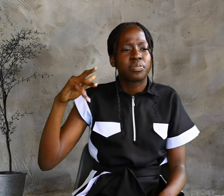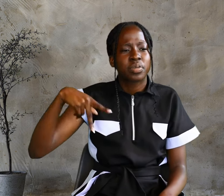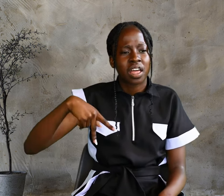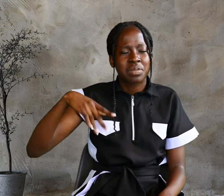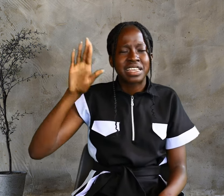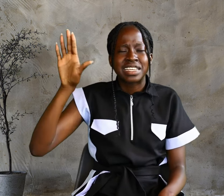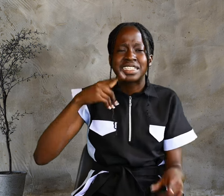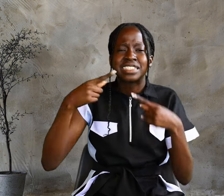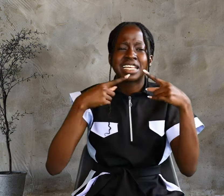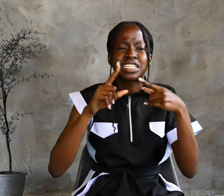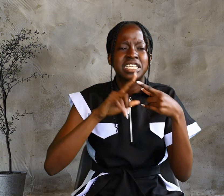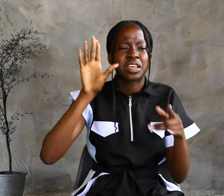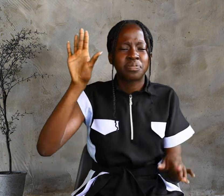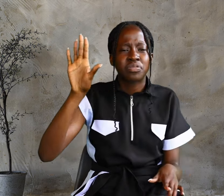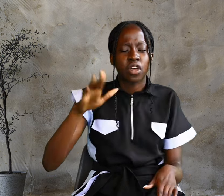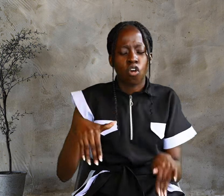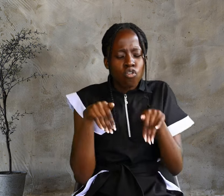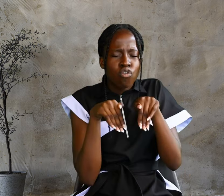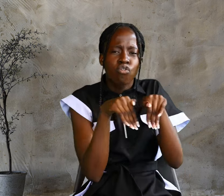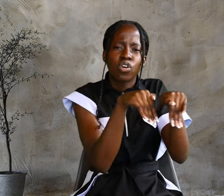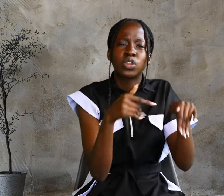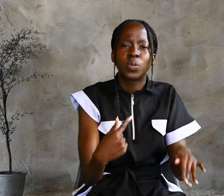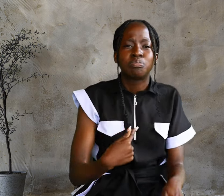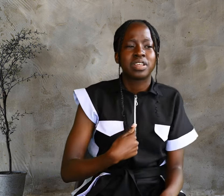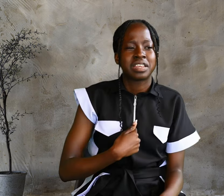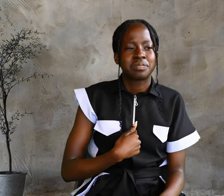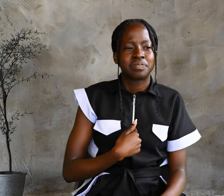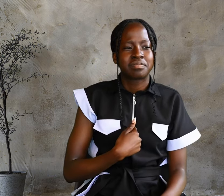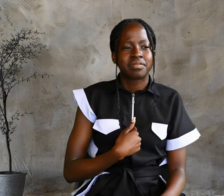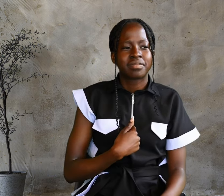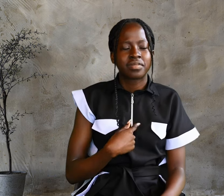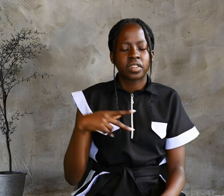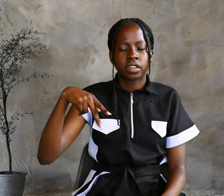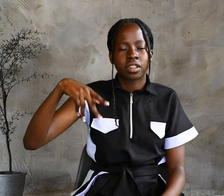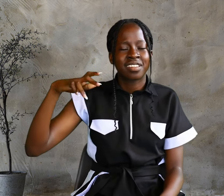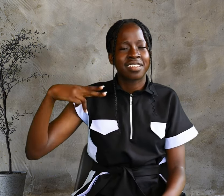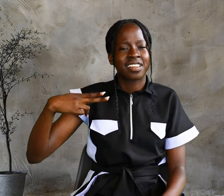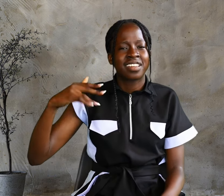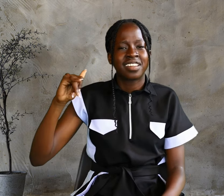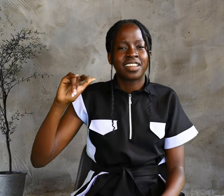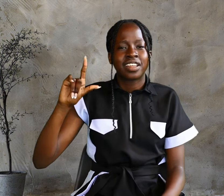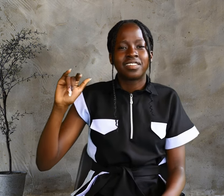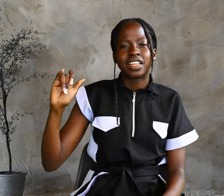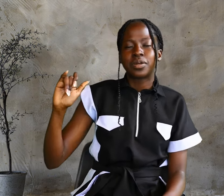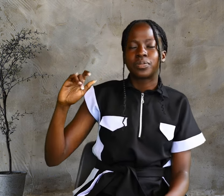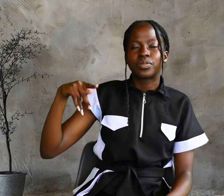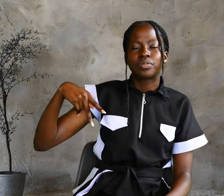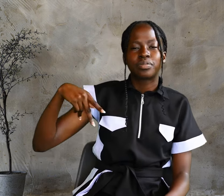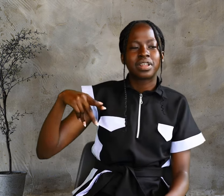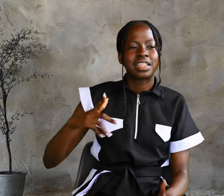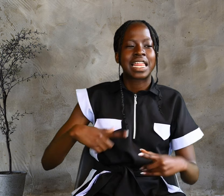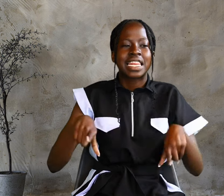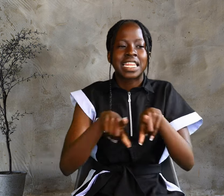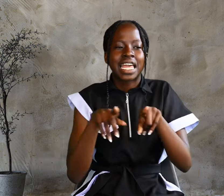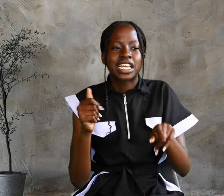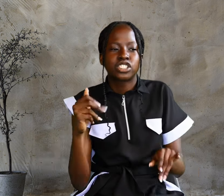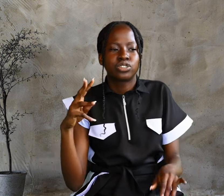He said to him, Follow me. Philip, like Andrew,